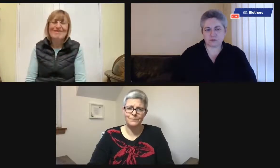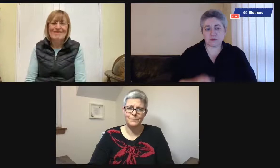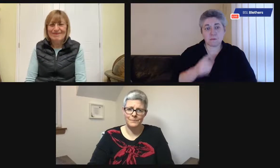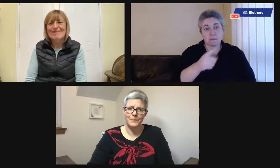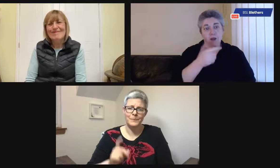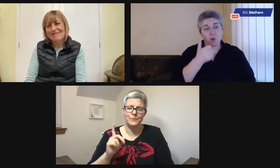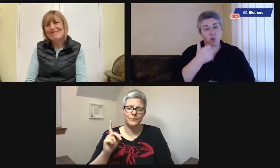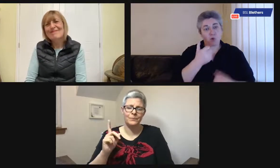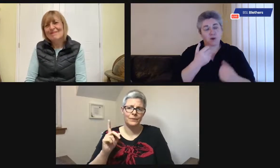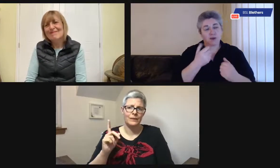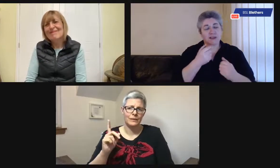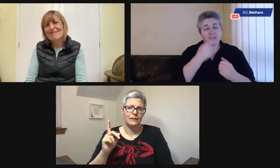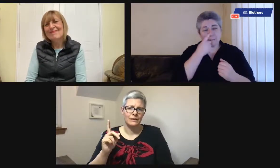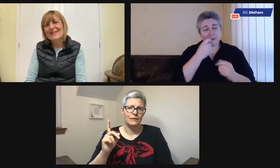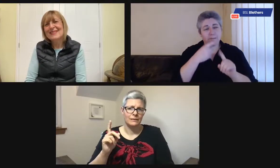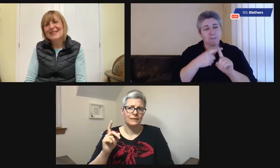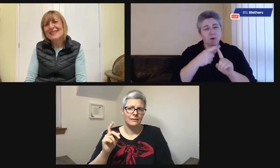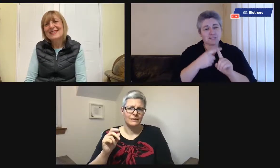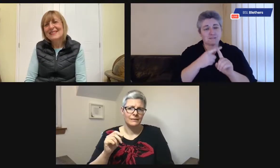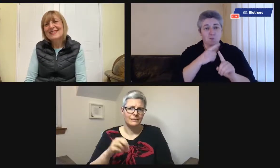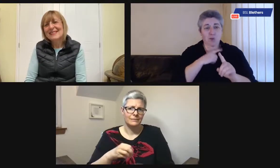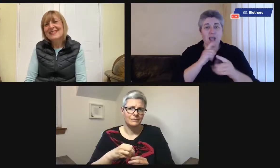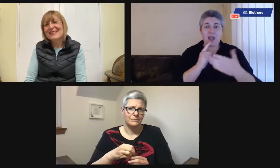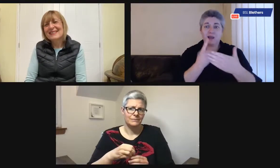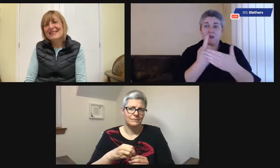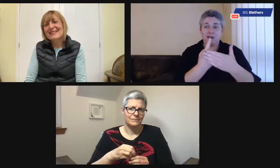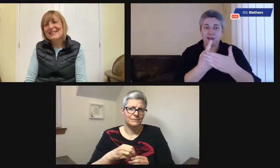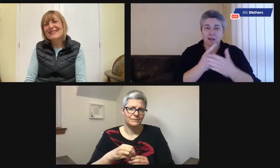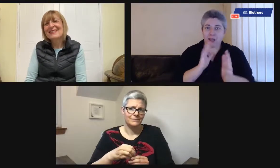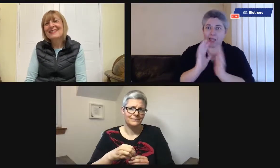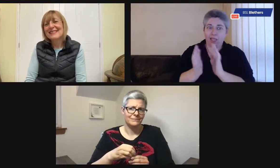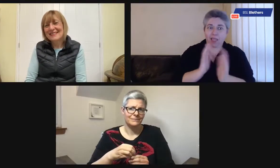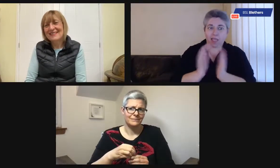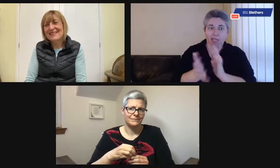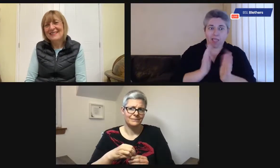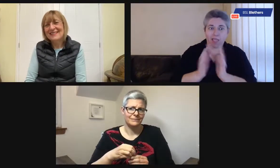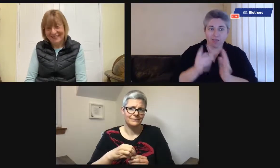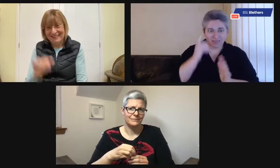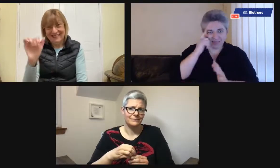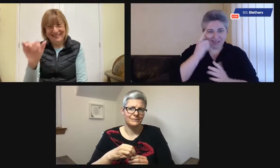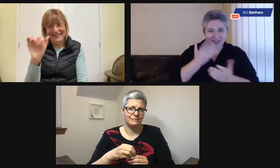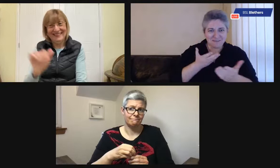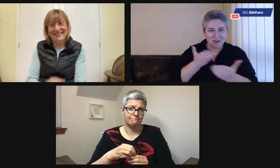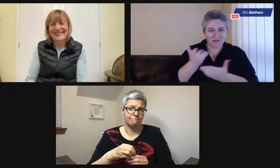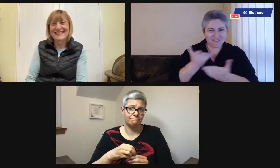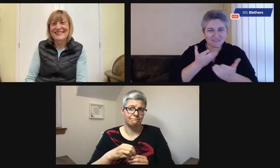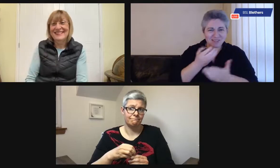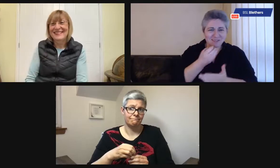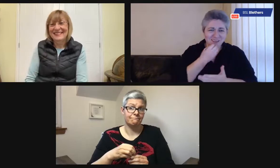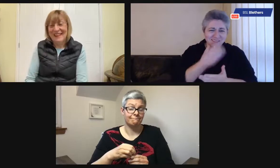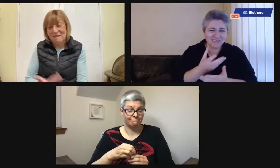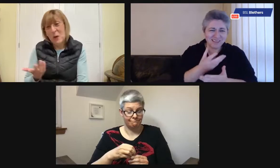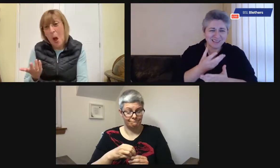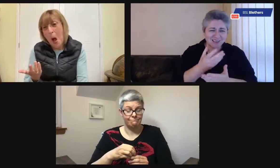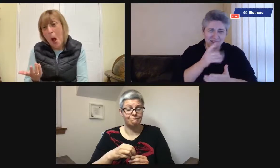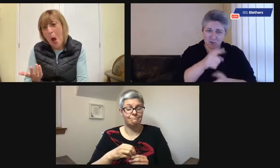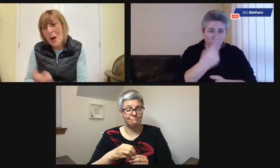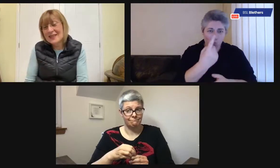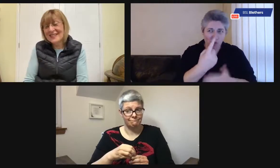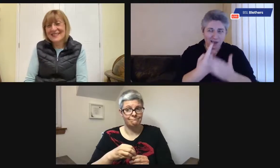So it's quite difficult to answer some of these things generally. know, I like that idea of your mum talking to